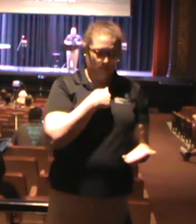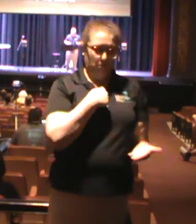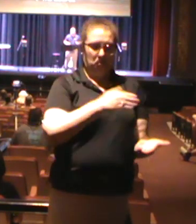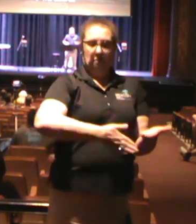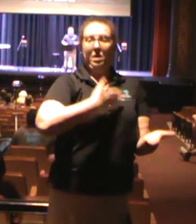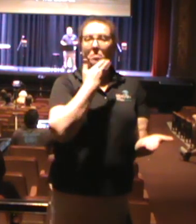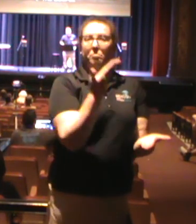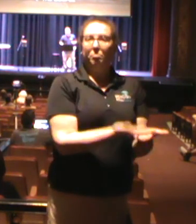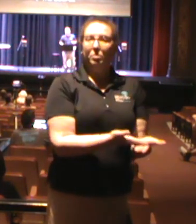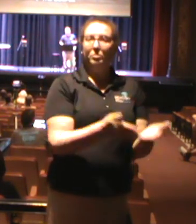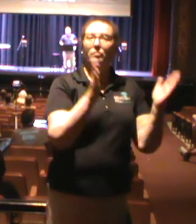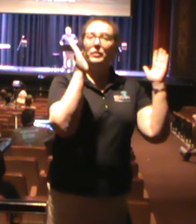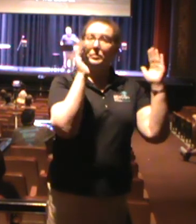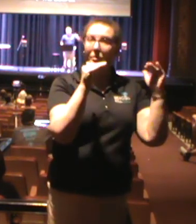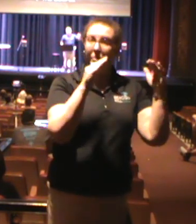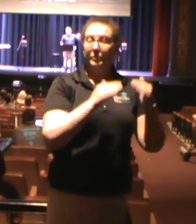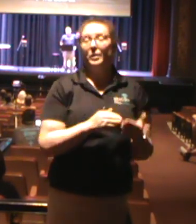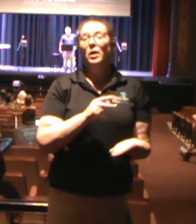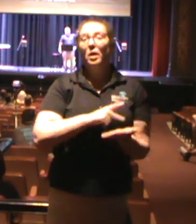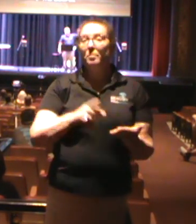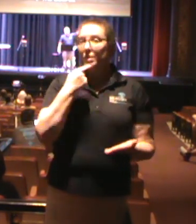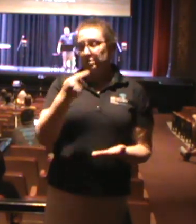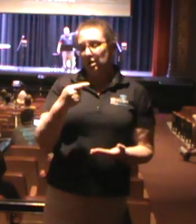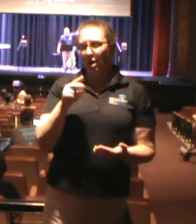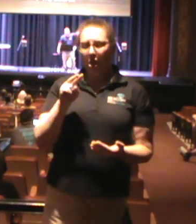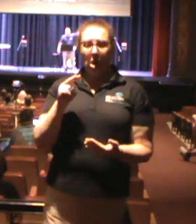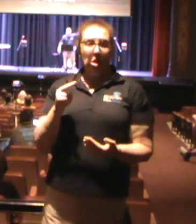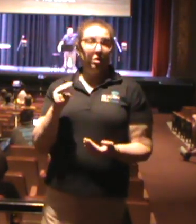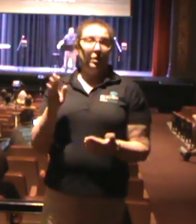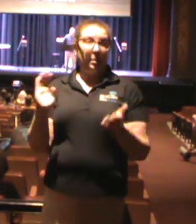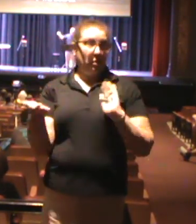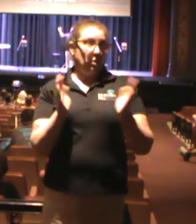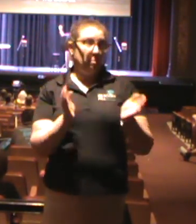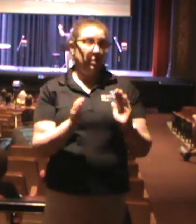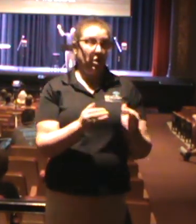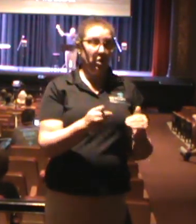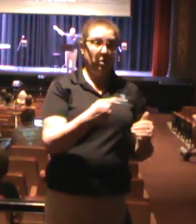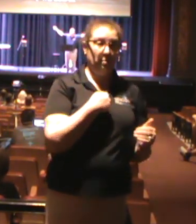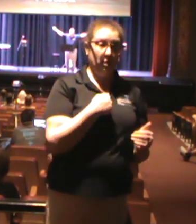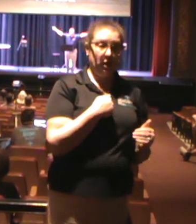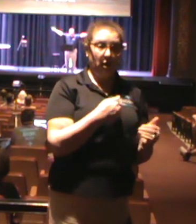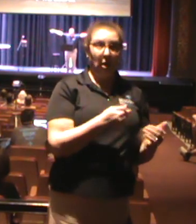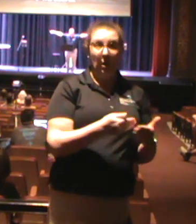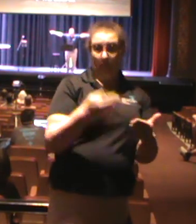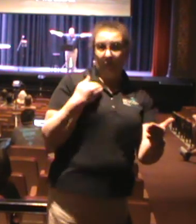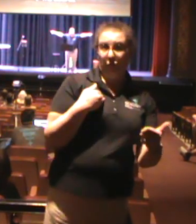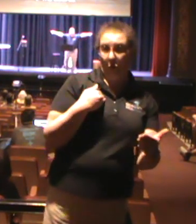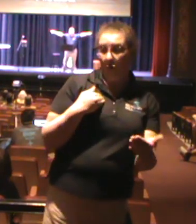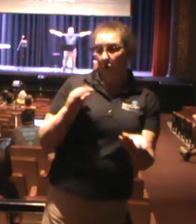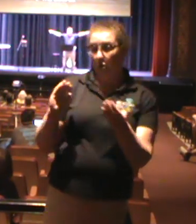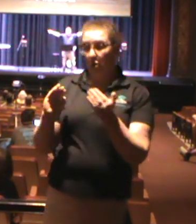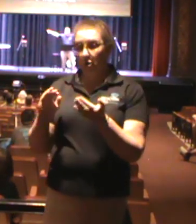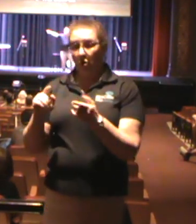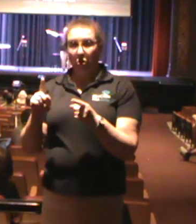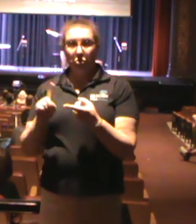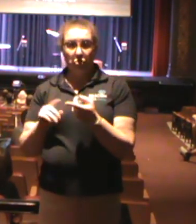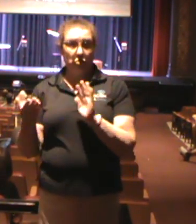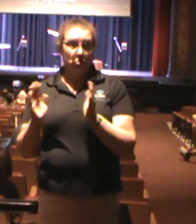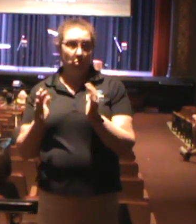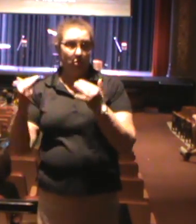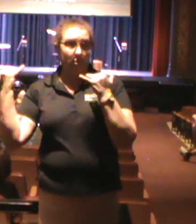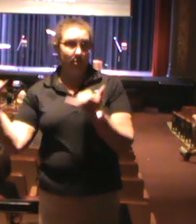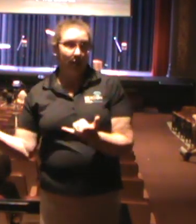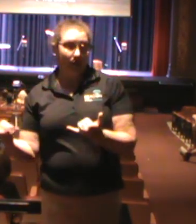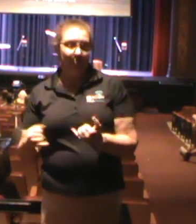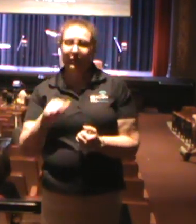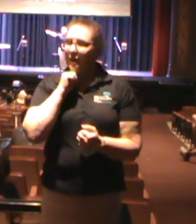Look, Paul says, you can look at who I used to be and you can look at who I am now. And I don't know if I have a witness